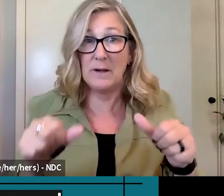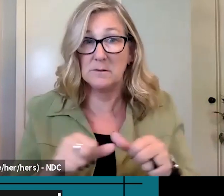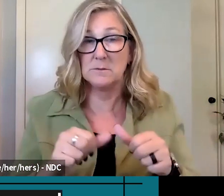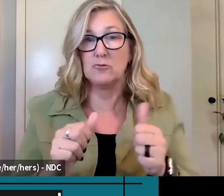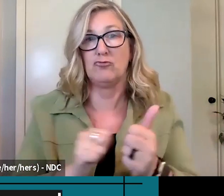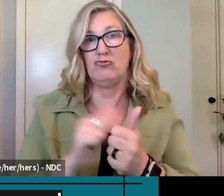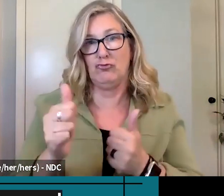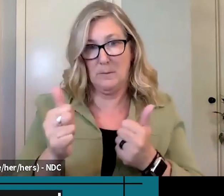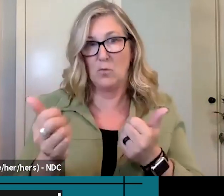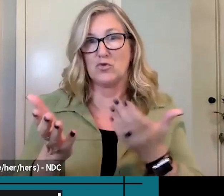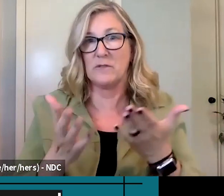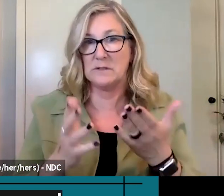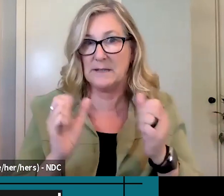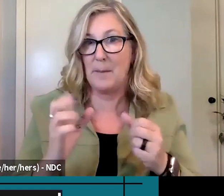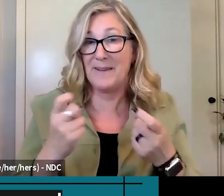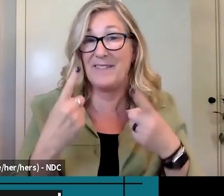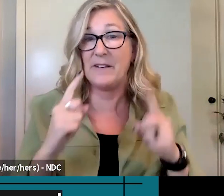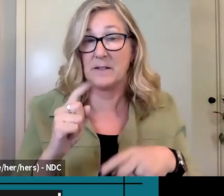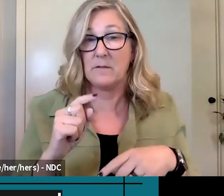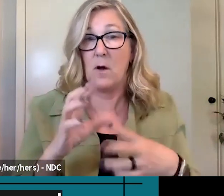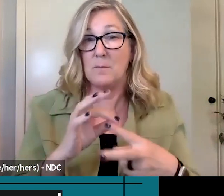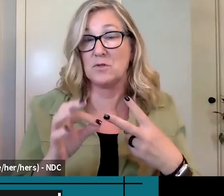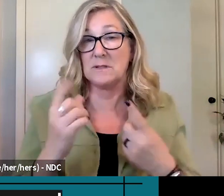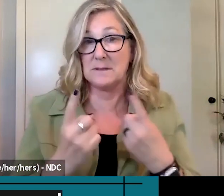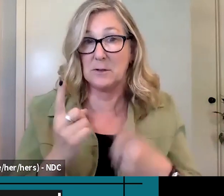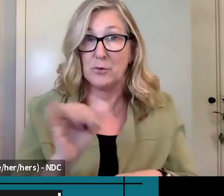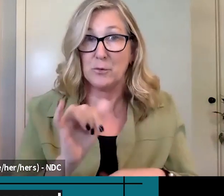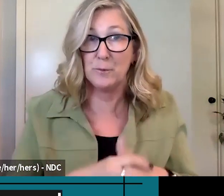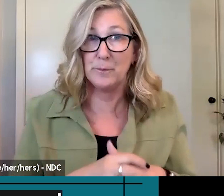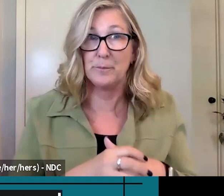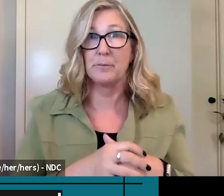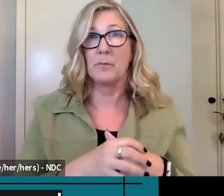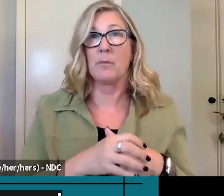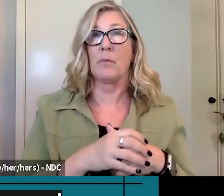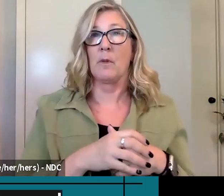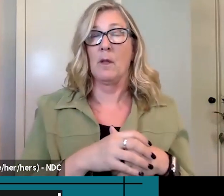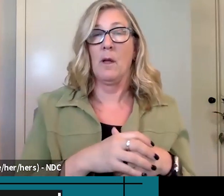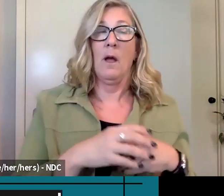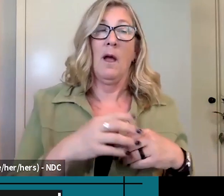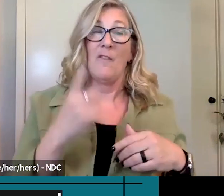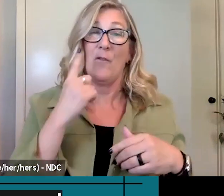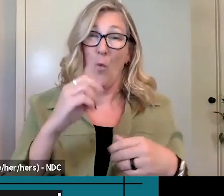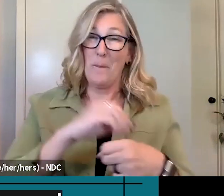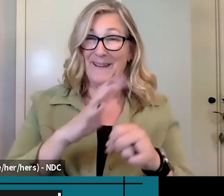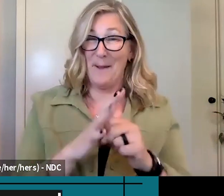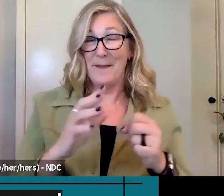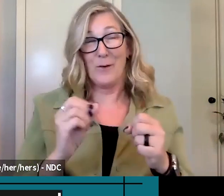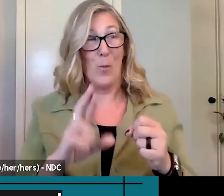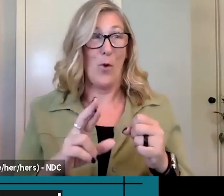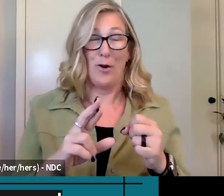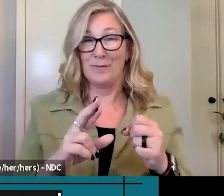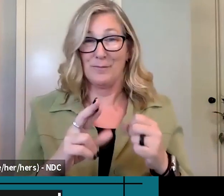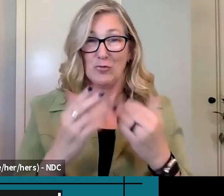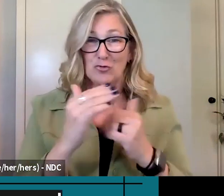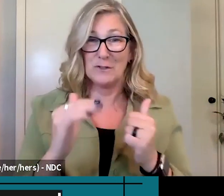Some of you may live in rural areas. Your schools may be in a rural area where your options are more limited, and providing remote